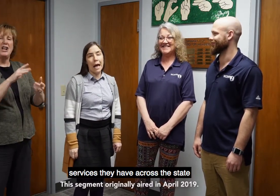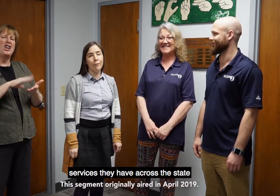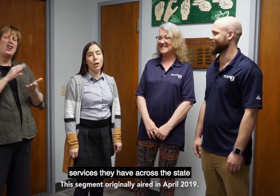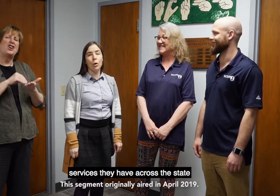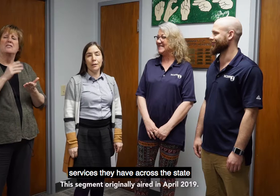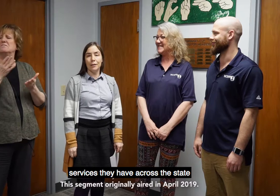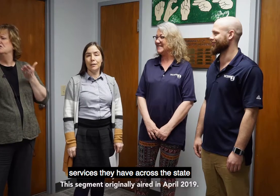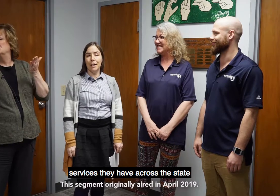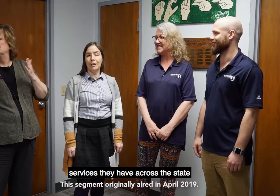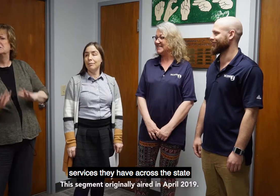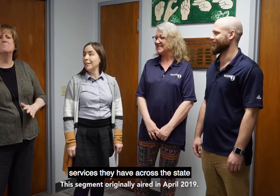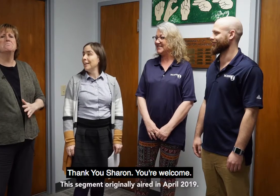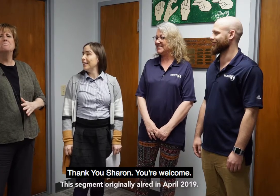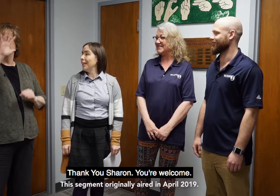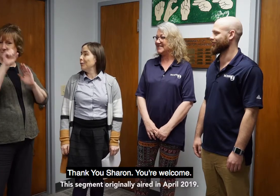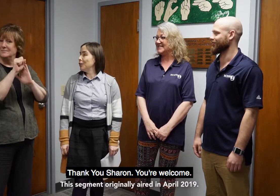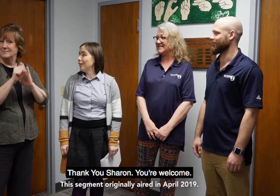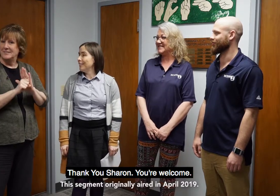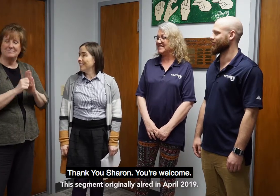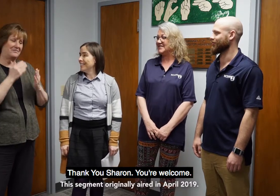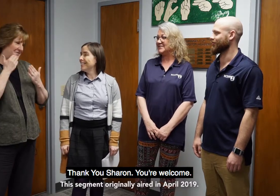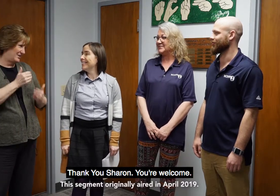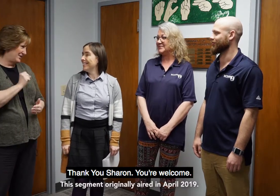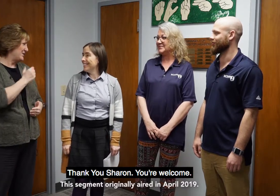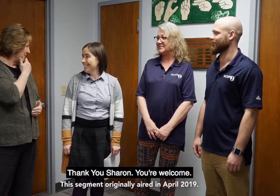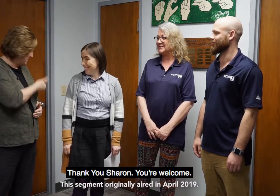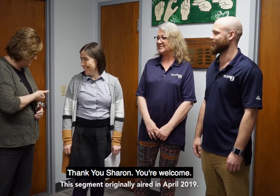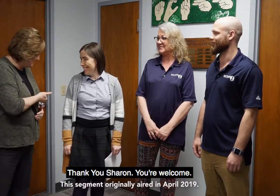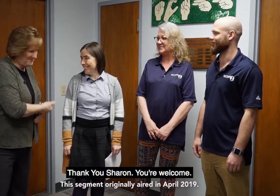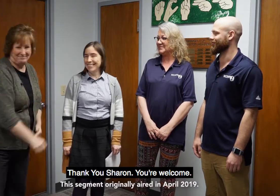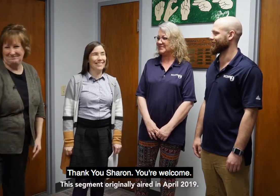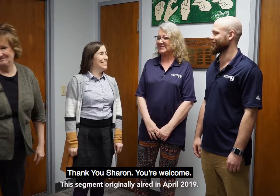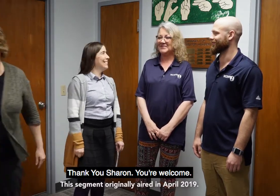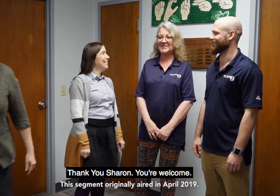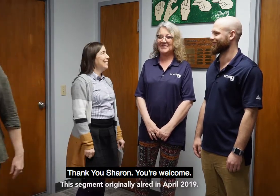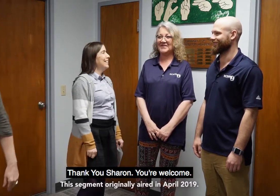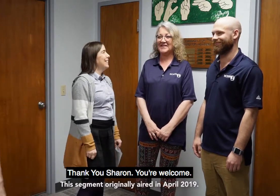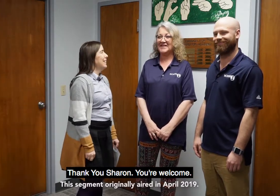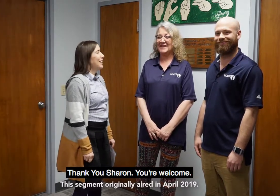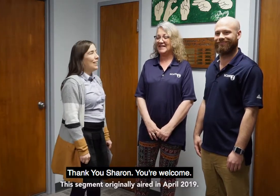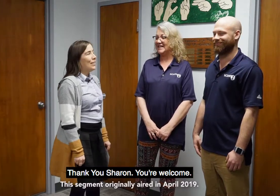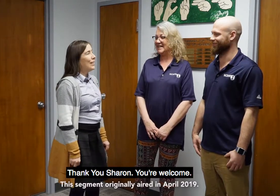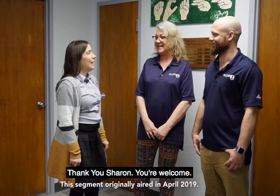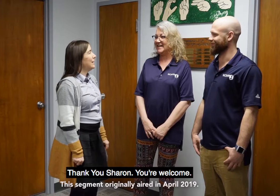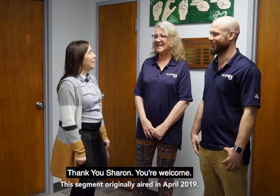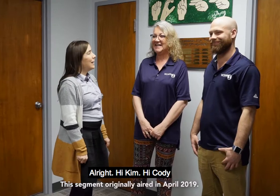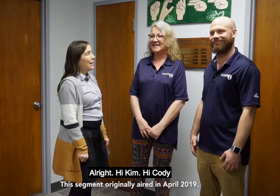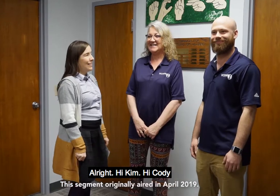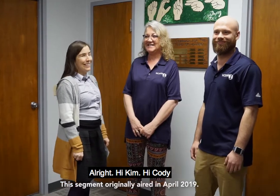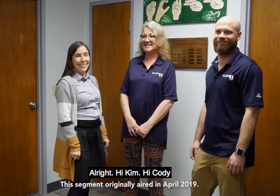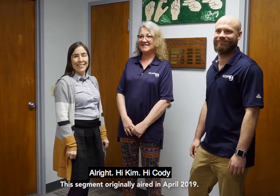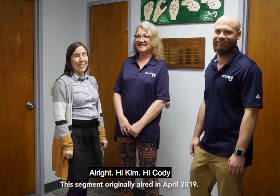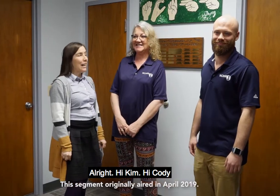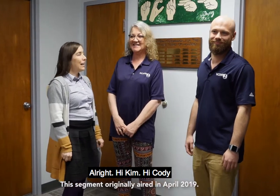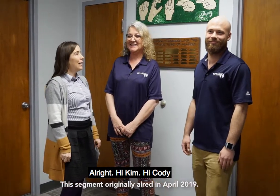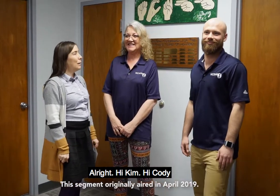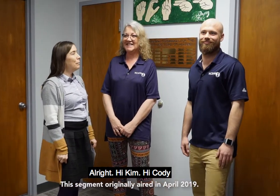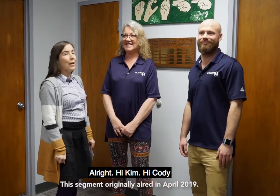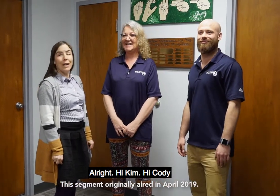have across the state. Thank you, Sharon. You're welcome. All right. Hi, Kim. Hi,